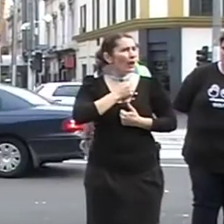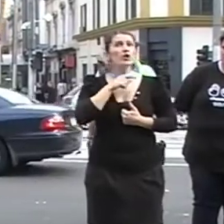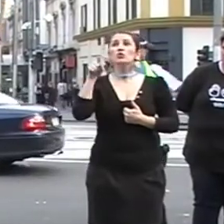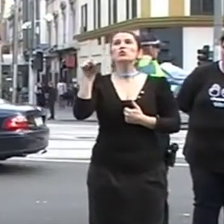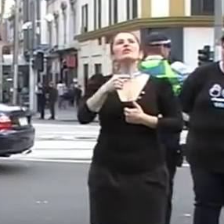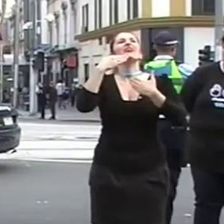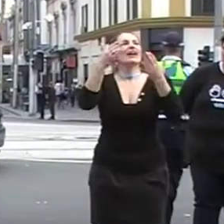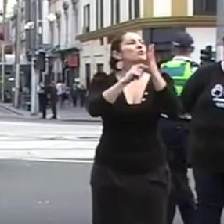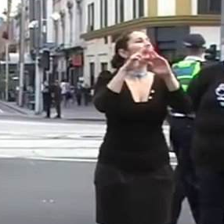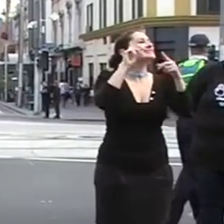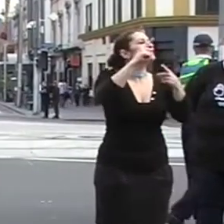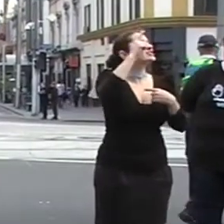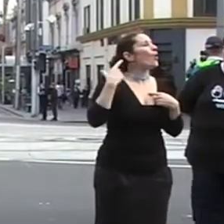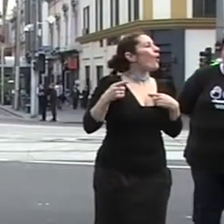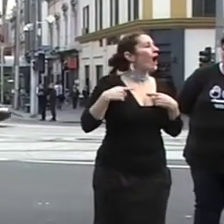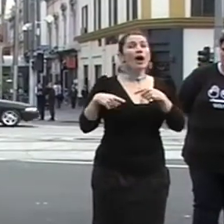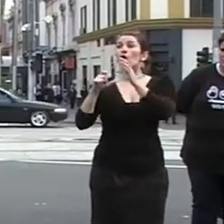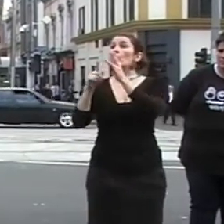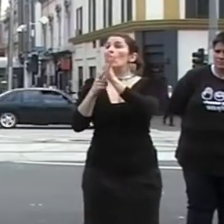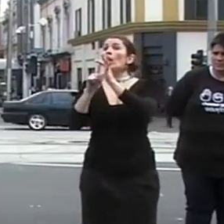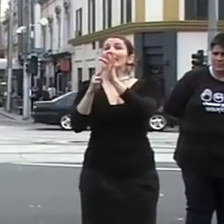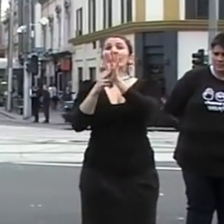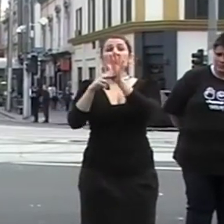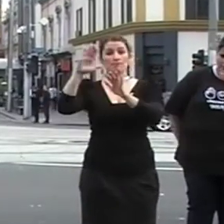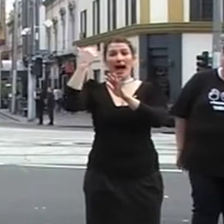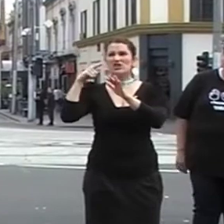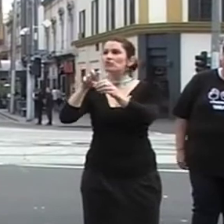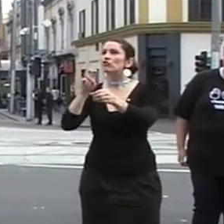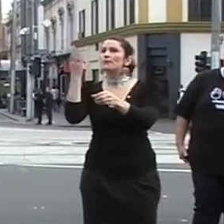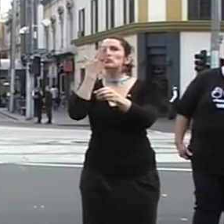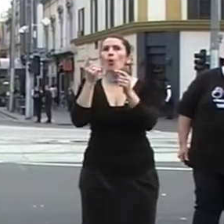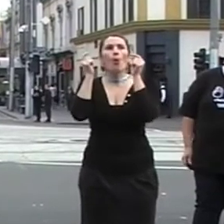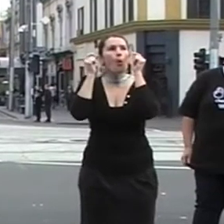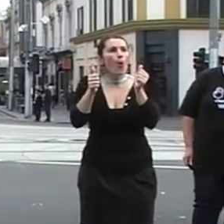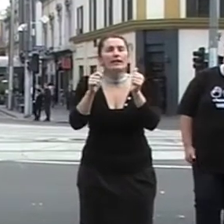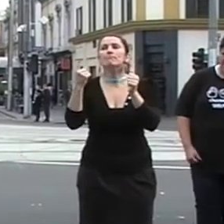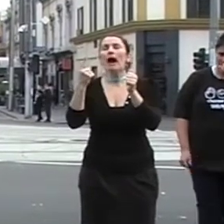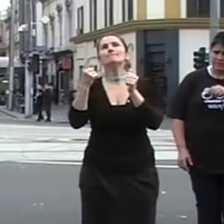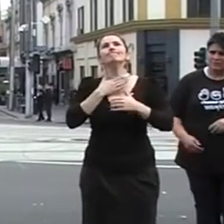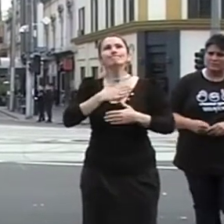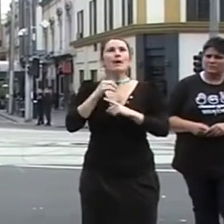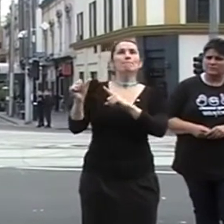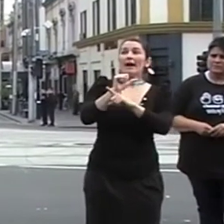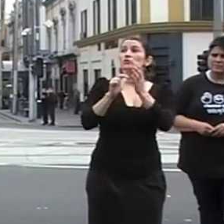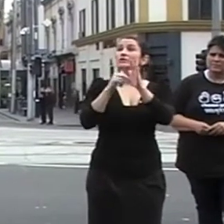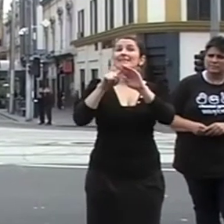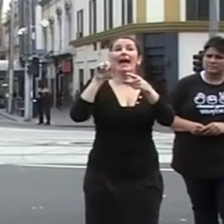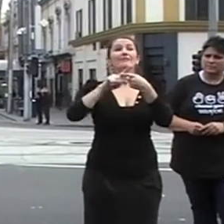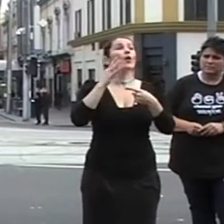school early, but she was able to go back to study at St. Auburn's TAFE when she was 40, and this enabled her to obtain a more